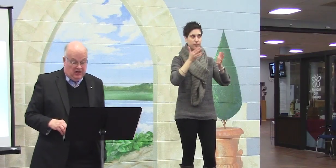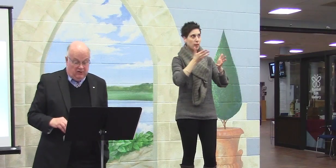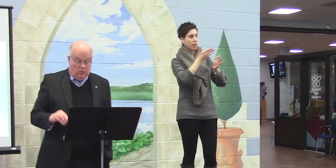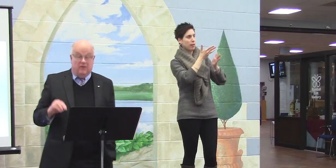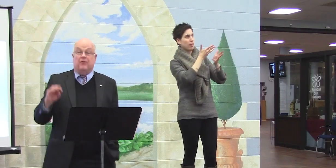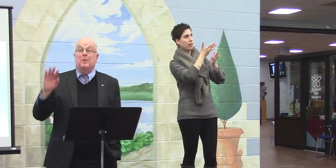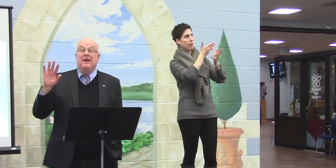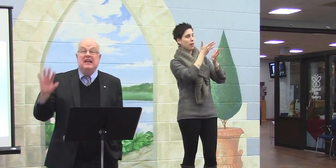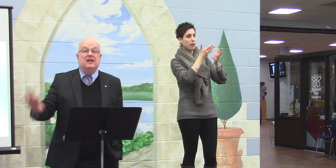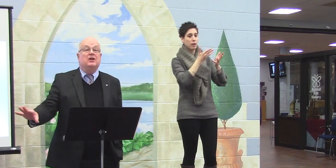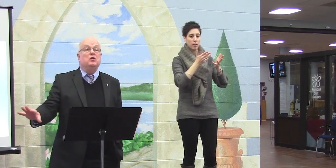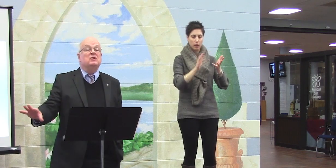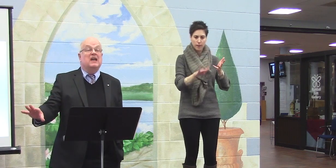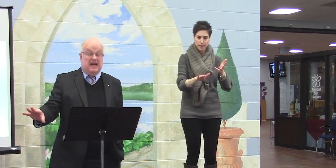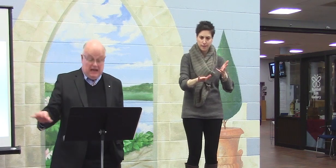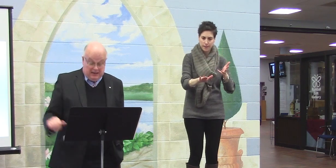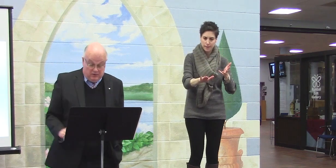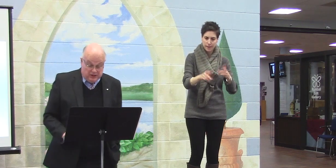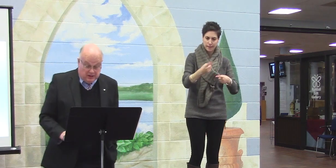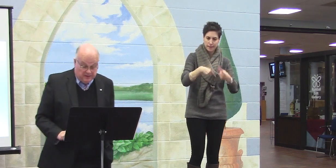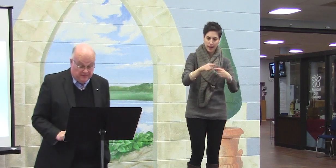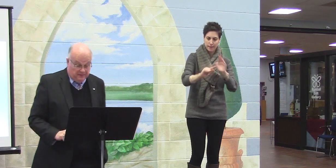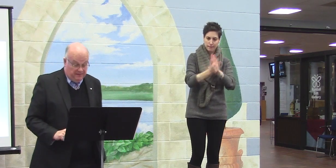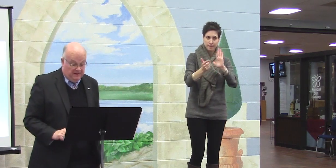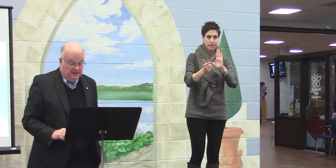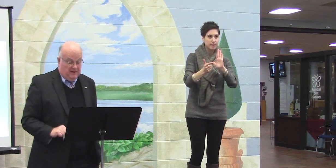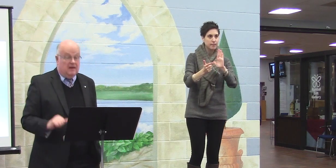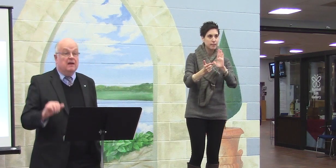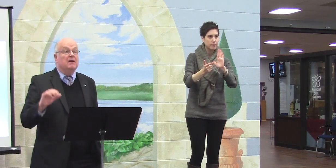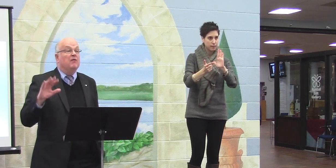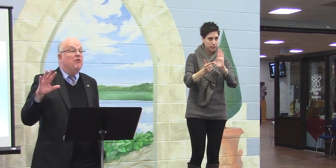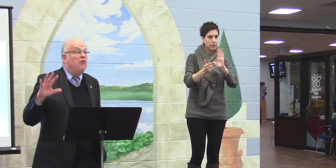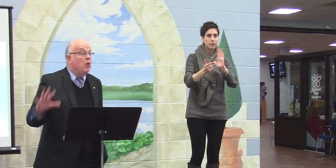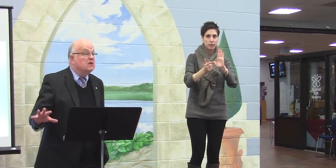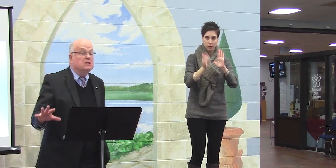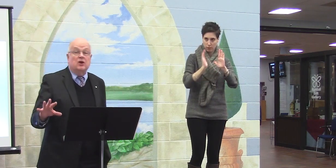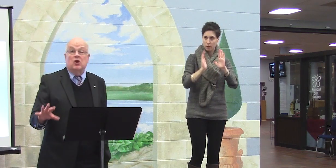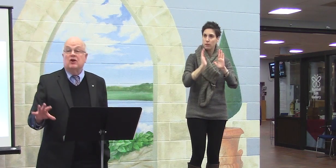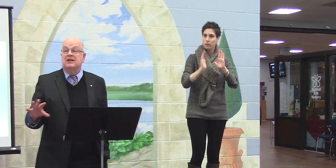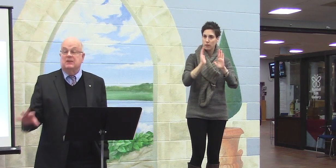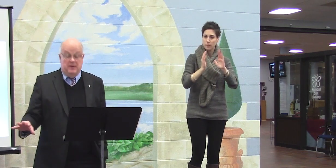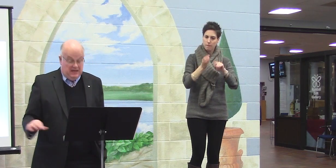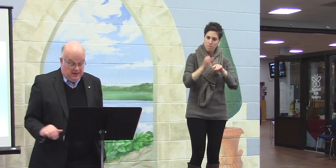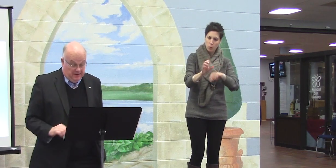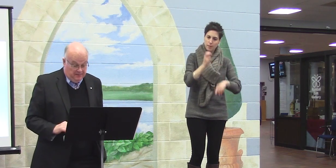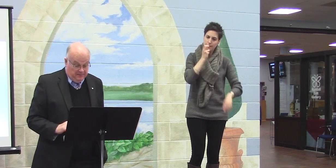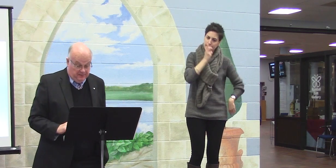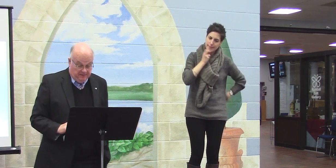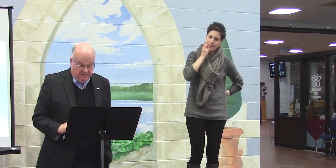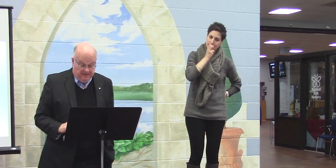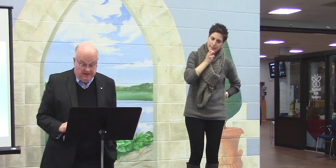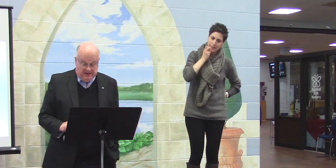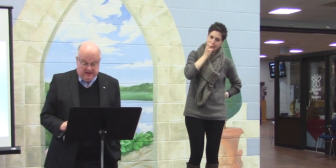Children were forbidden to use sign language, forced to learn to speak.